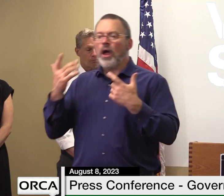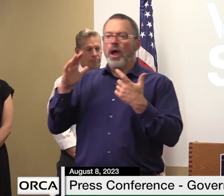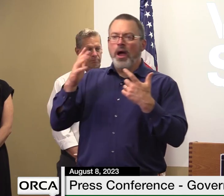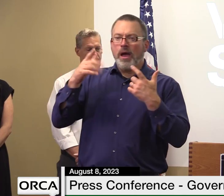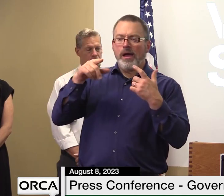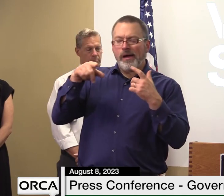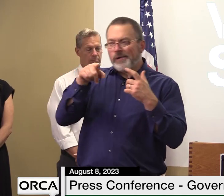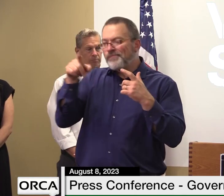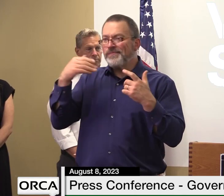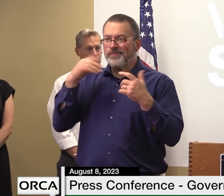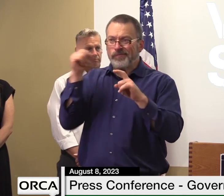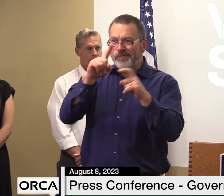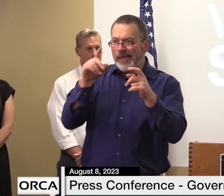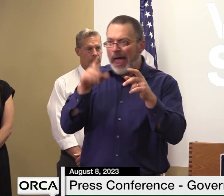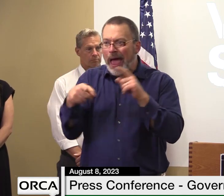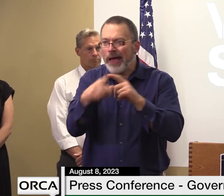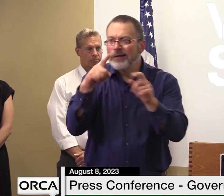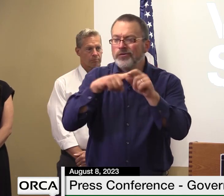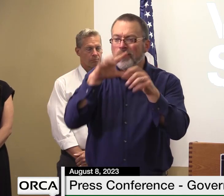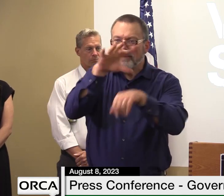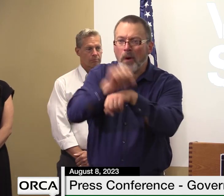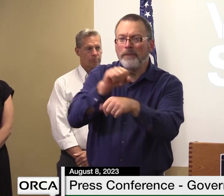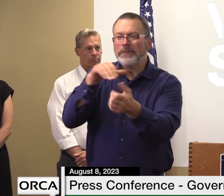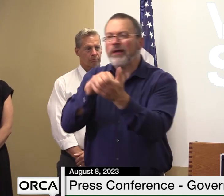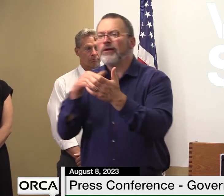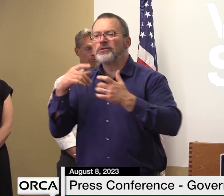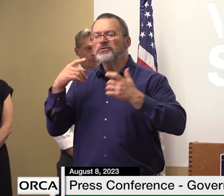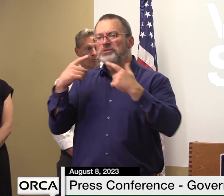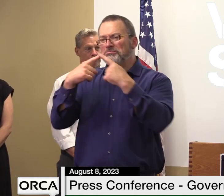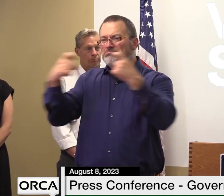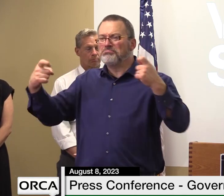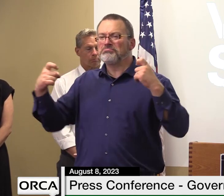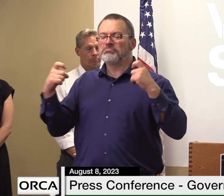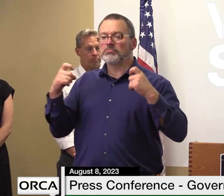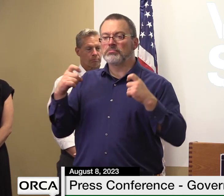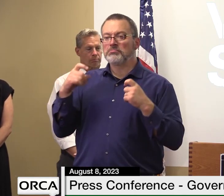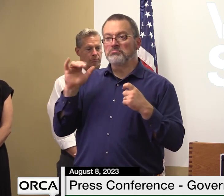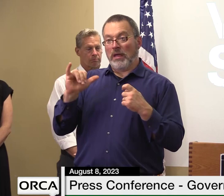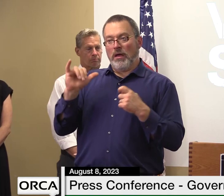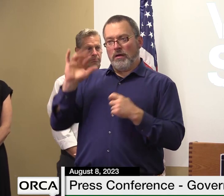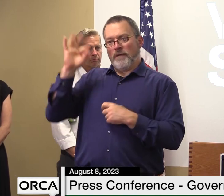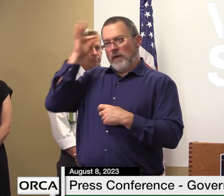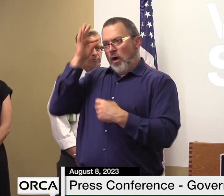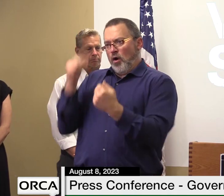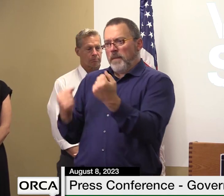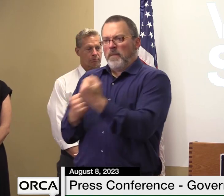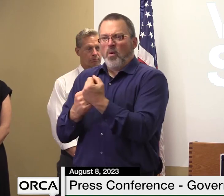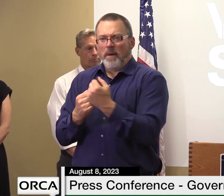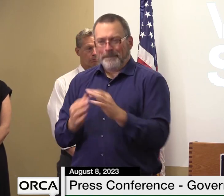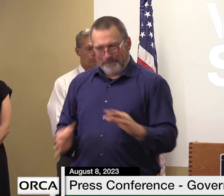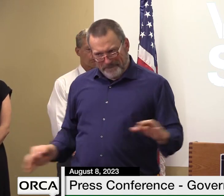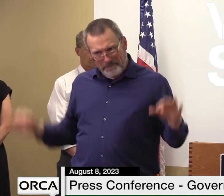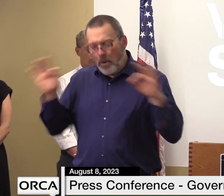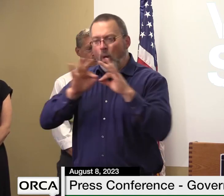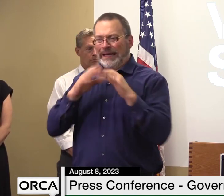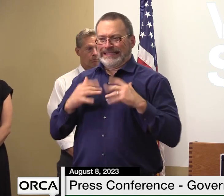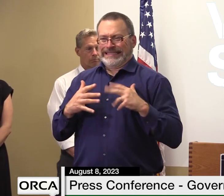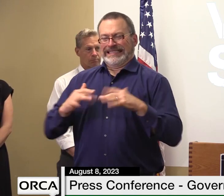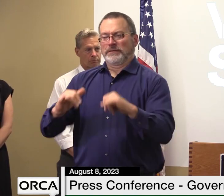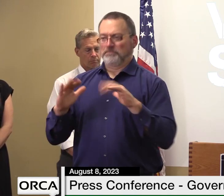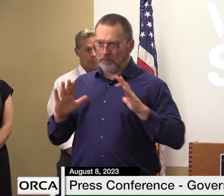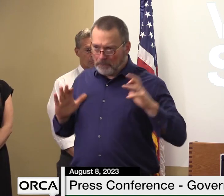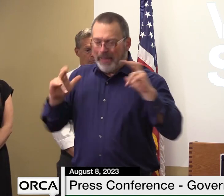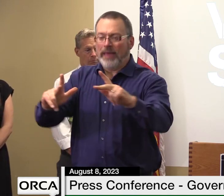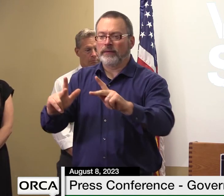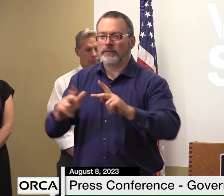federal support is key to getting states and local communities back up and running again alongside helping people return